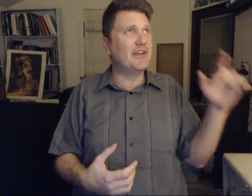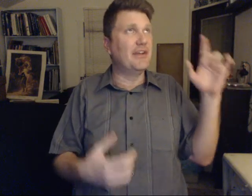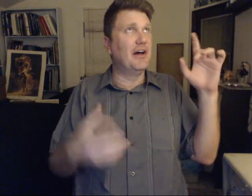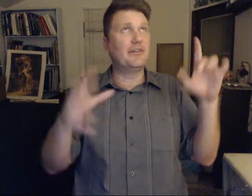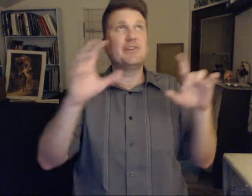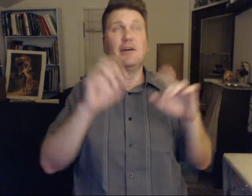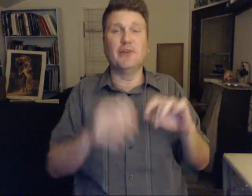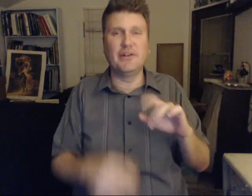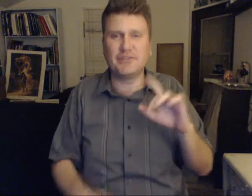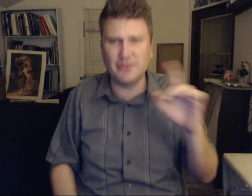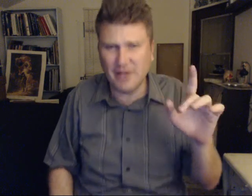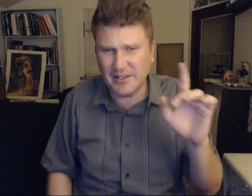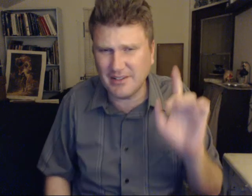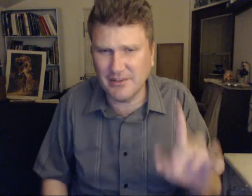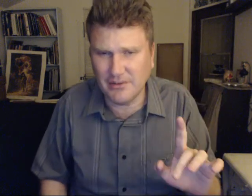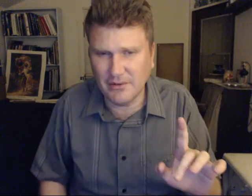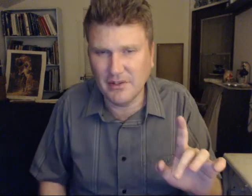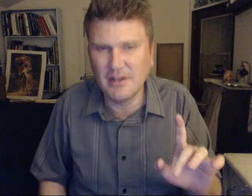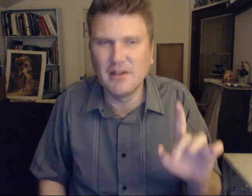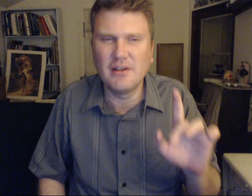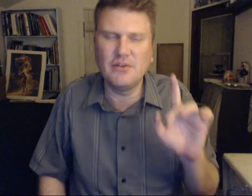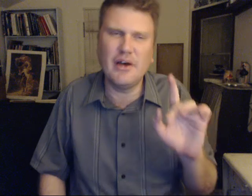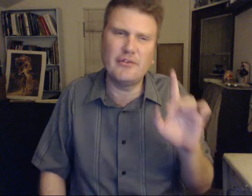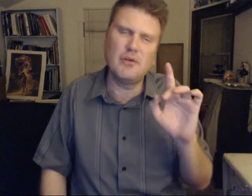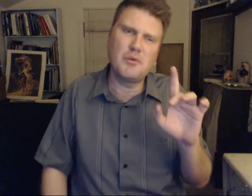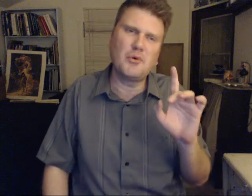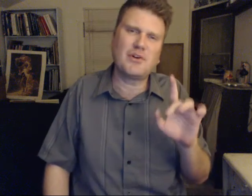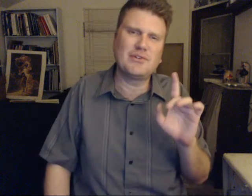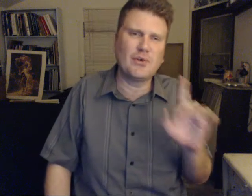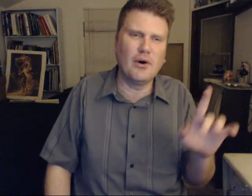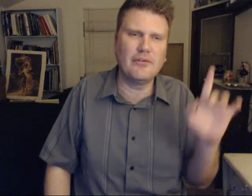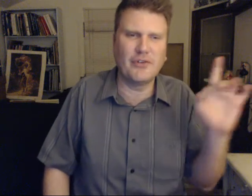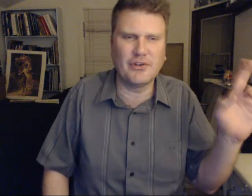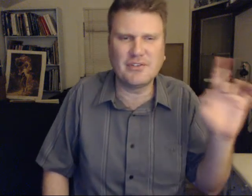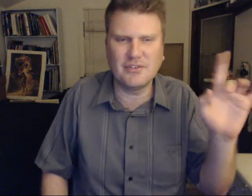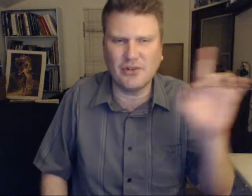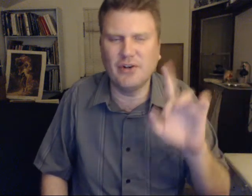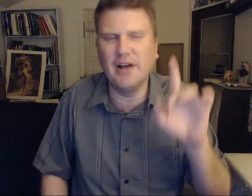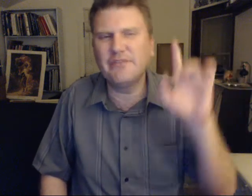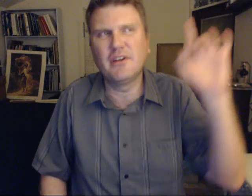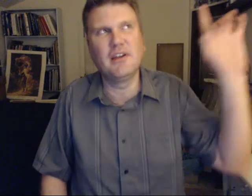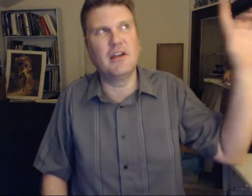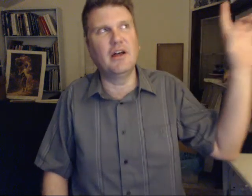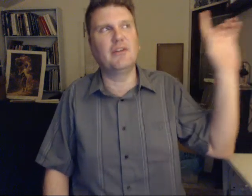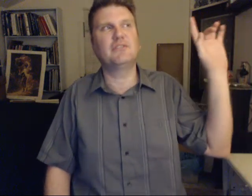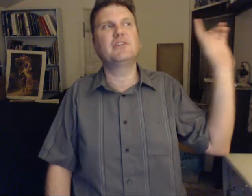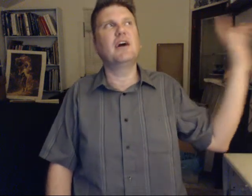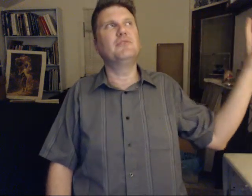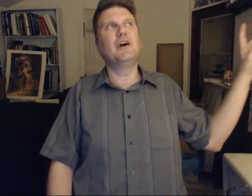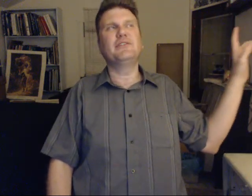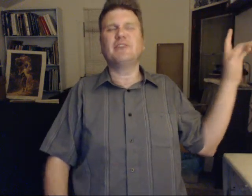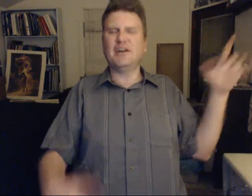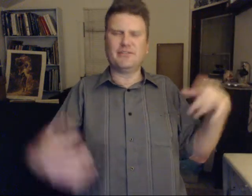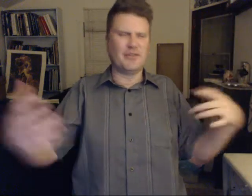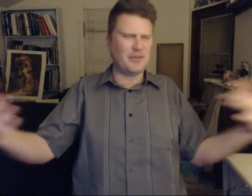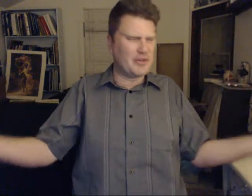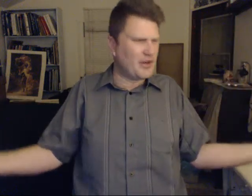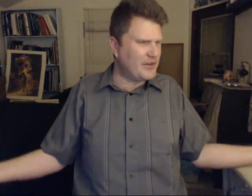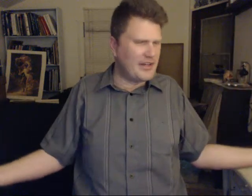the other timelines do not, either. You have a little bit more control of your life and other timelines. As you are reincarnating